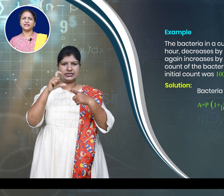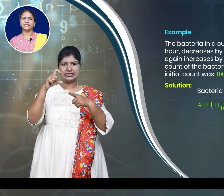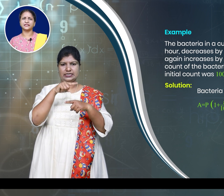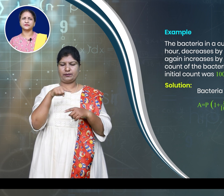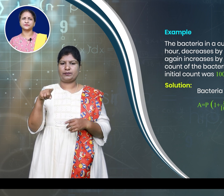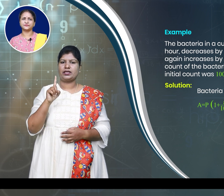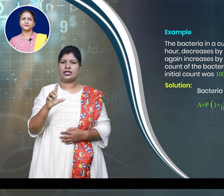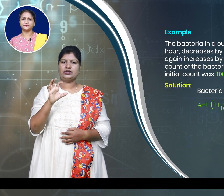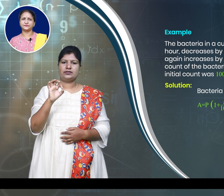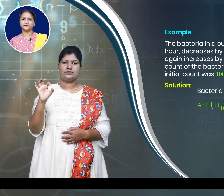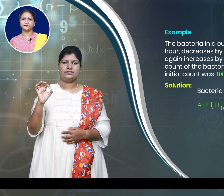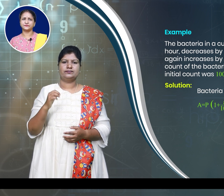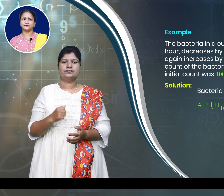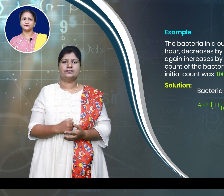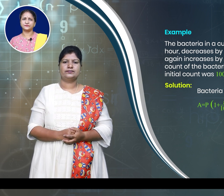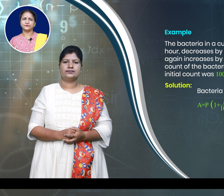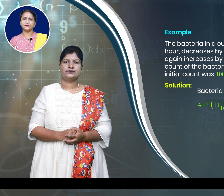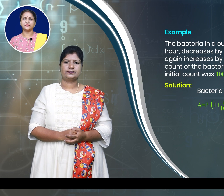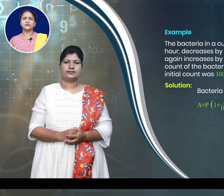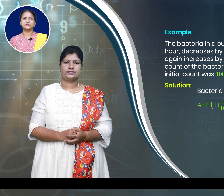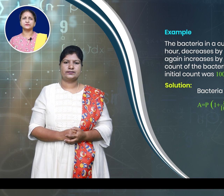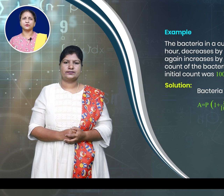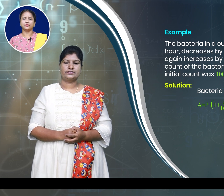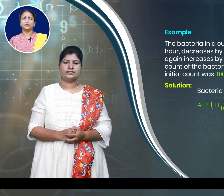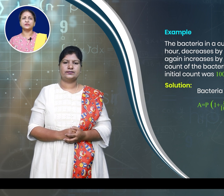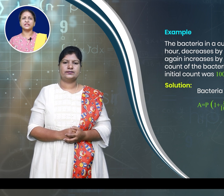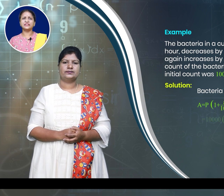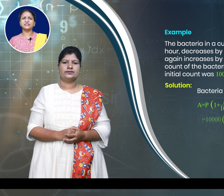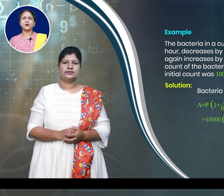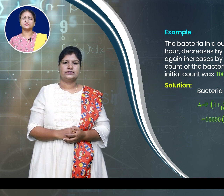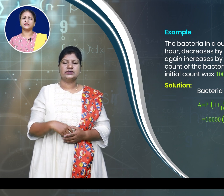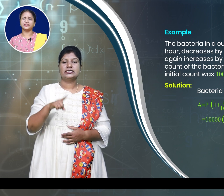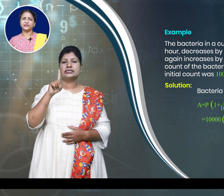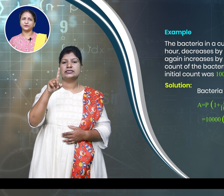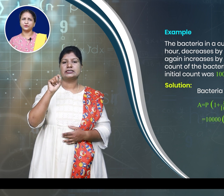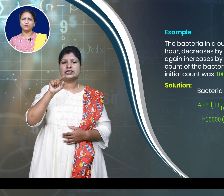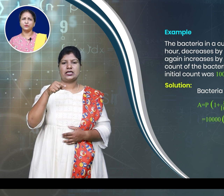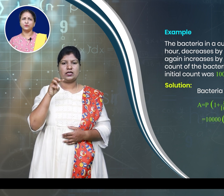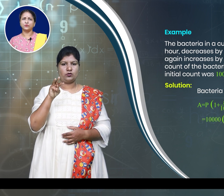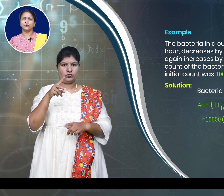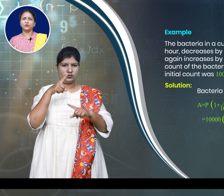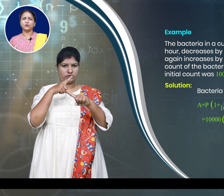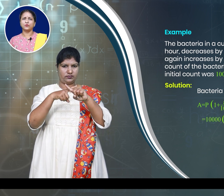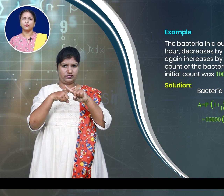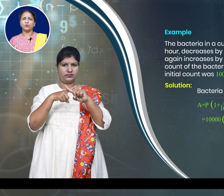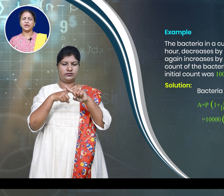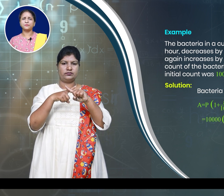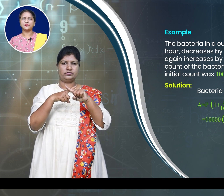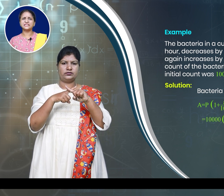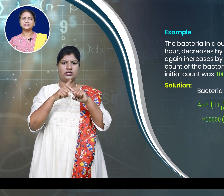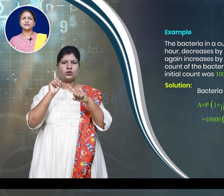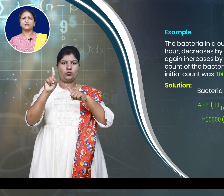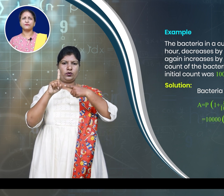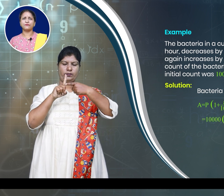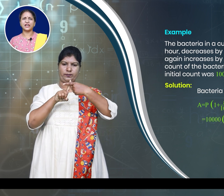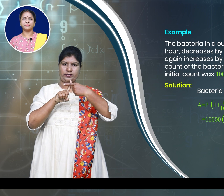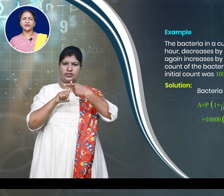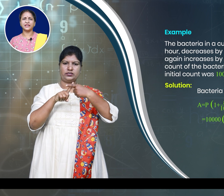100. So, 10,000 into 1 plus 5 by